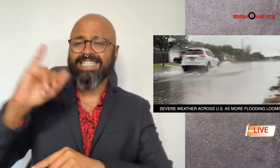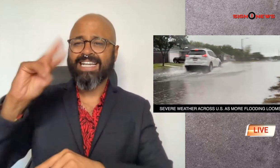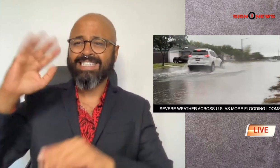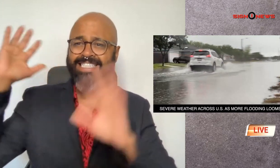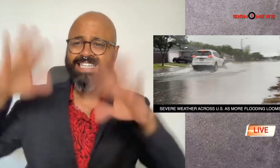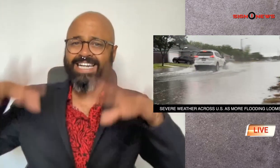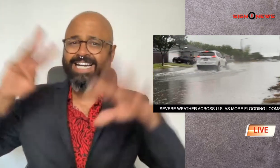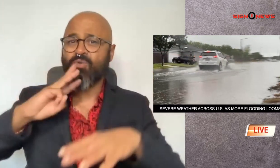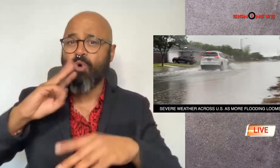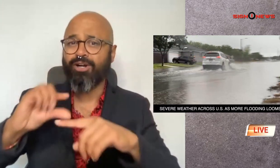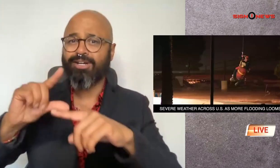rain overnight